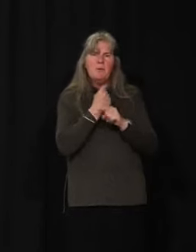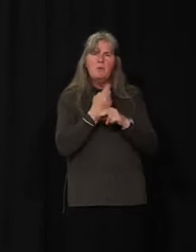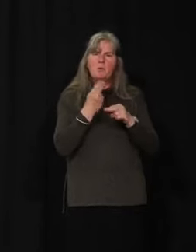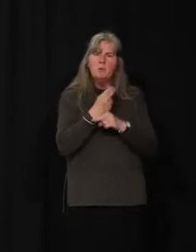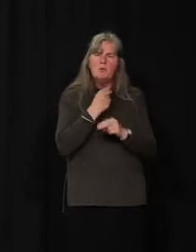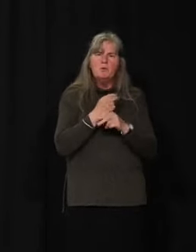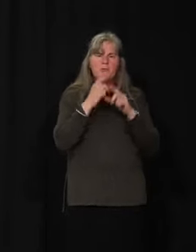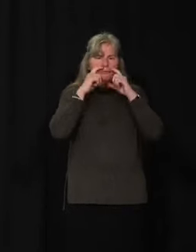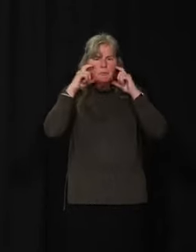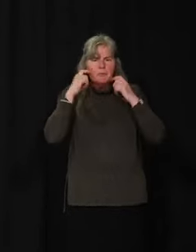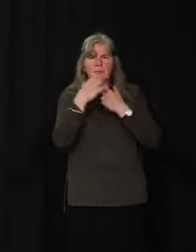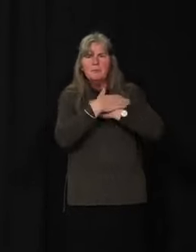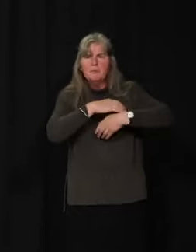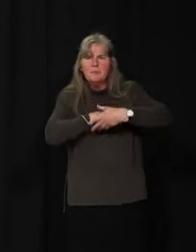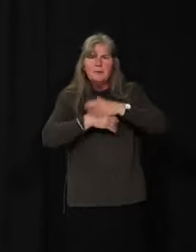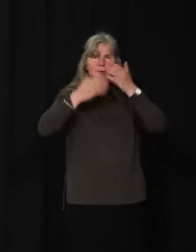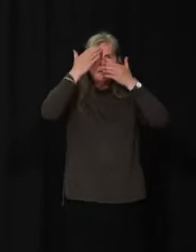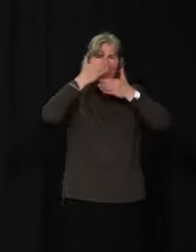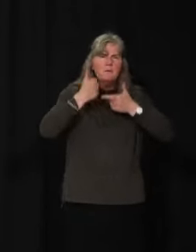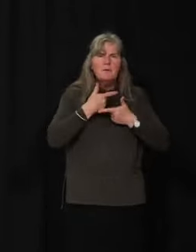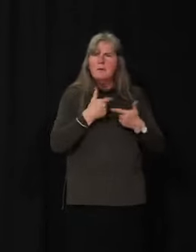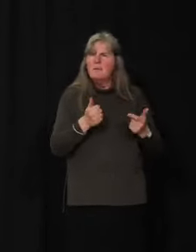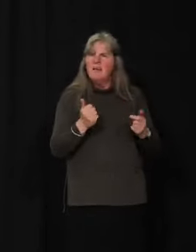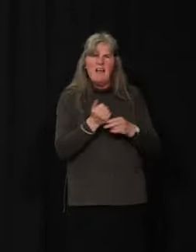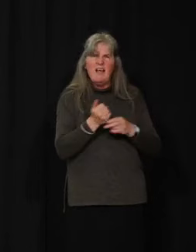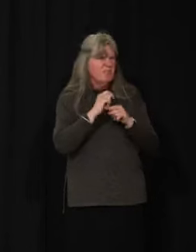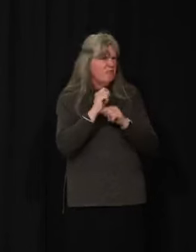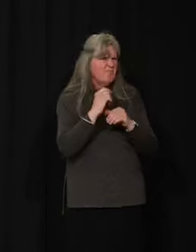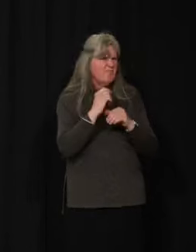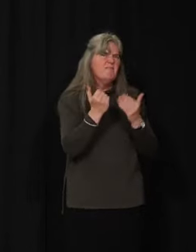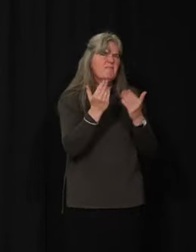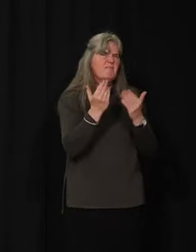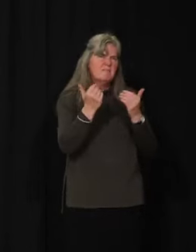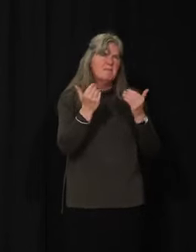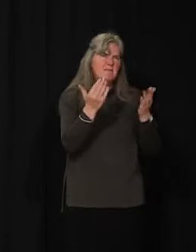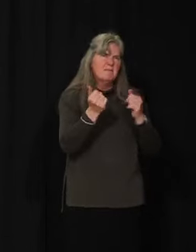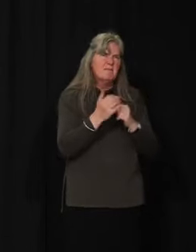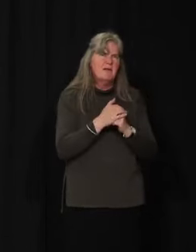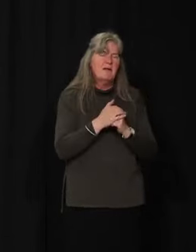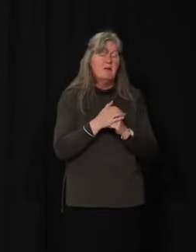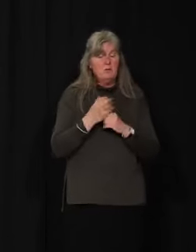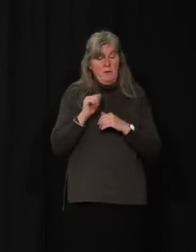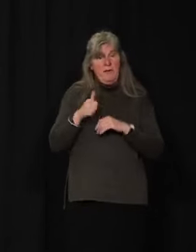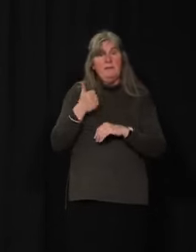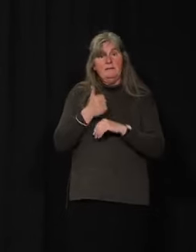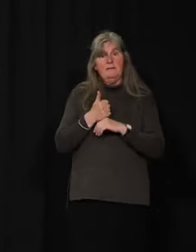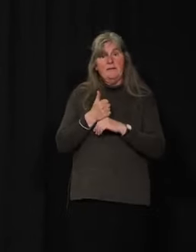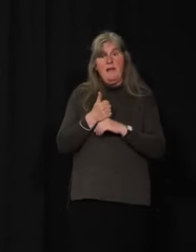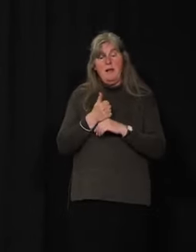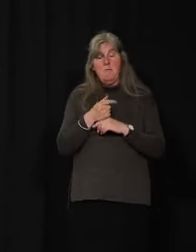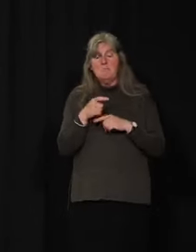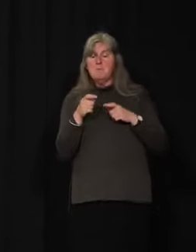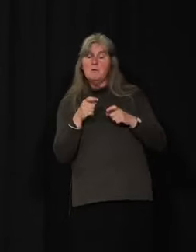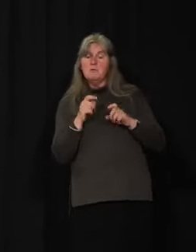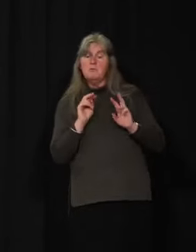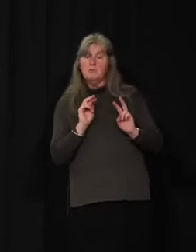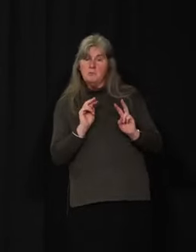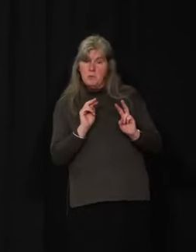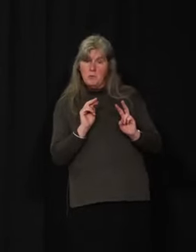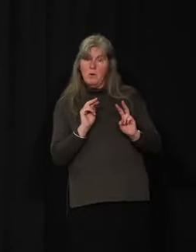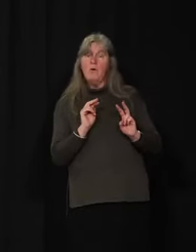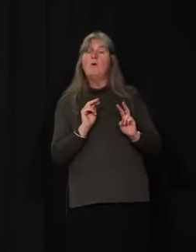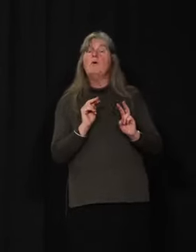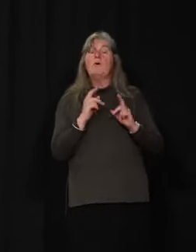our existing policies and our procedures there as well. So we've established measured controls to safeguard and to monitor the use of those